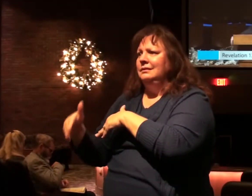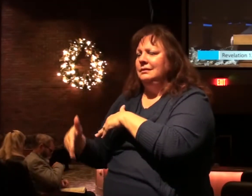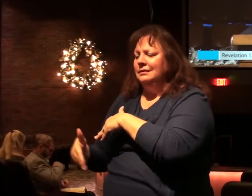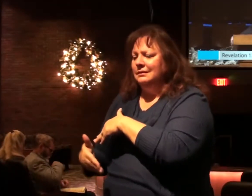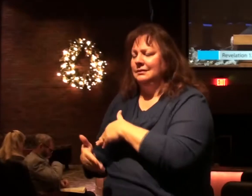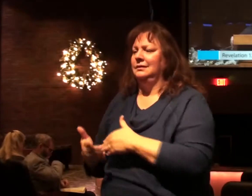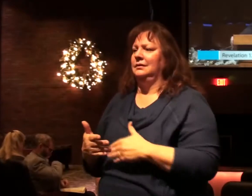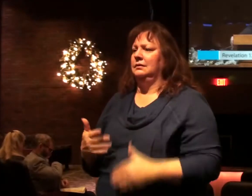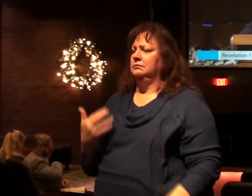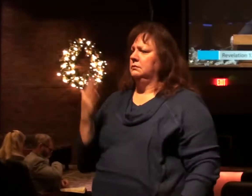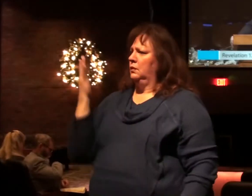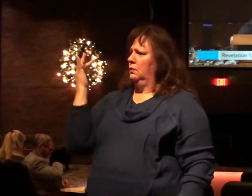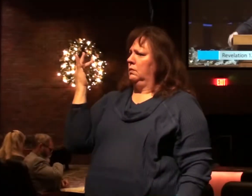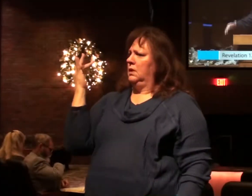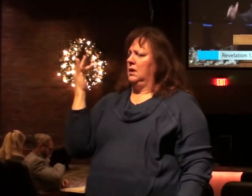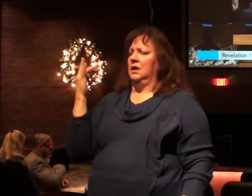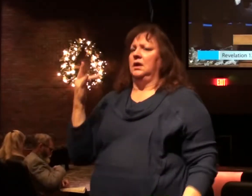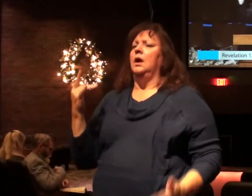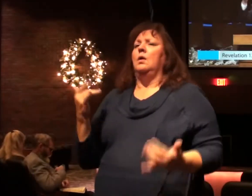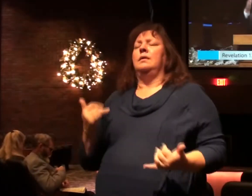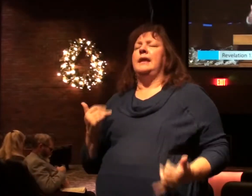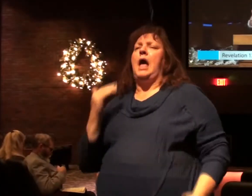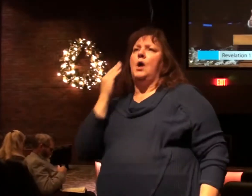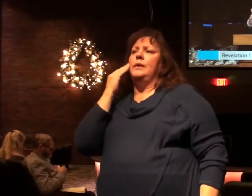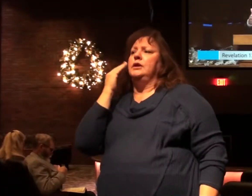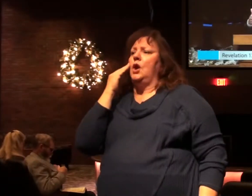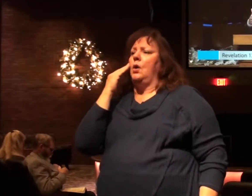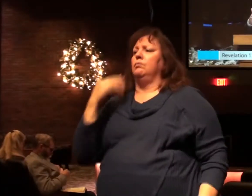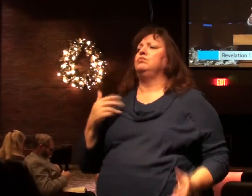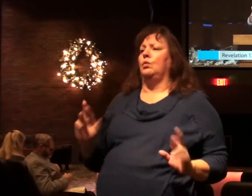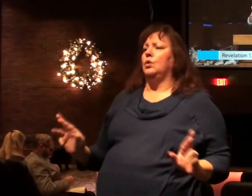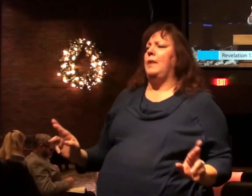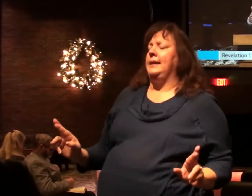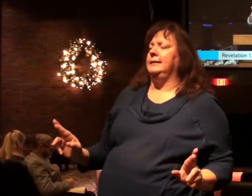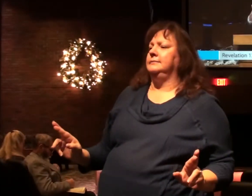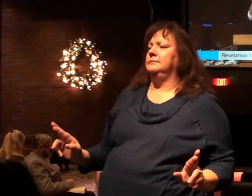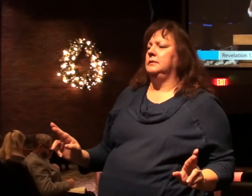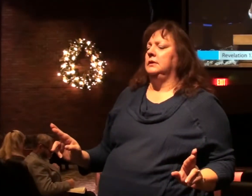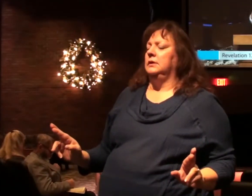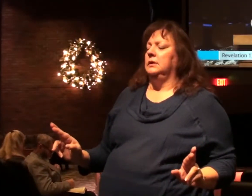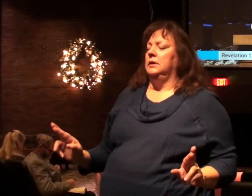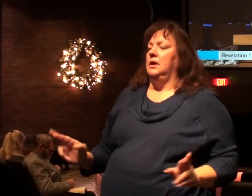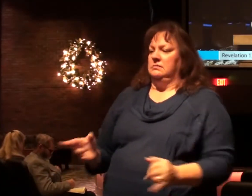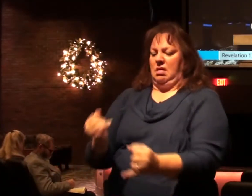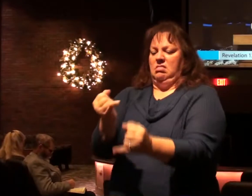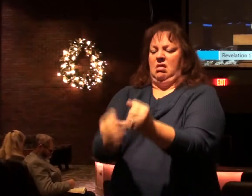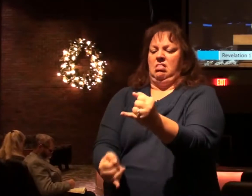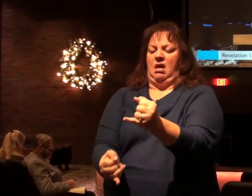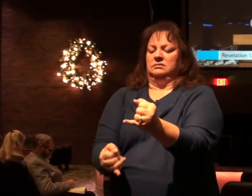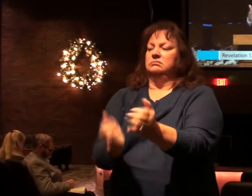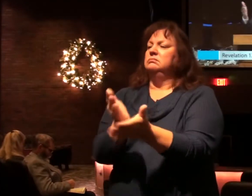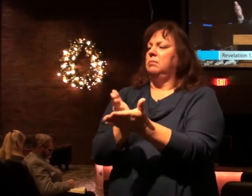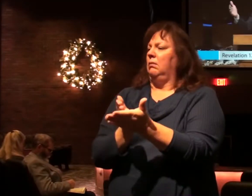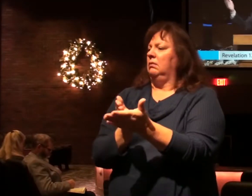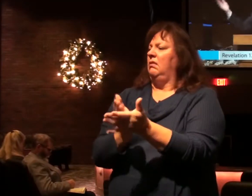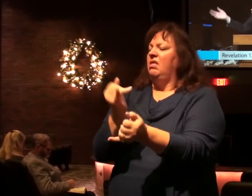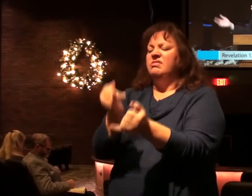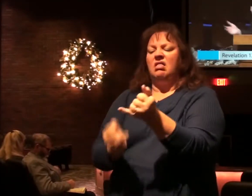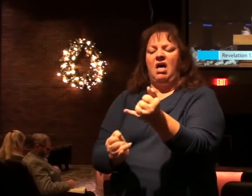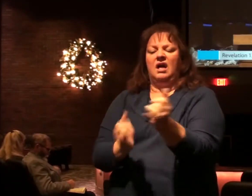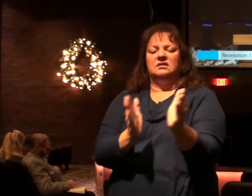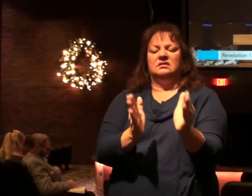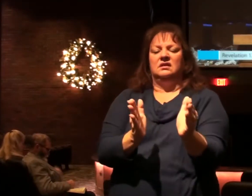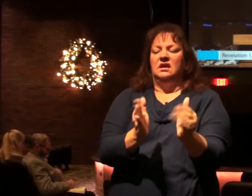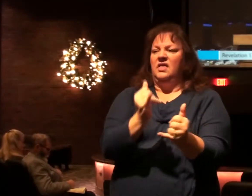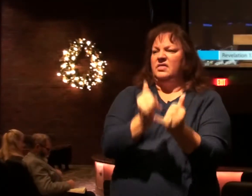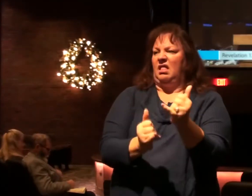This is the reason. They say, now we know we are ready. We've come to the last phase, the last half